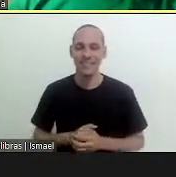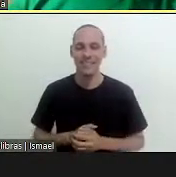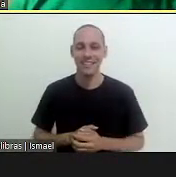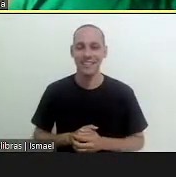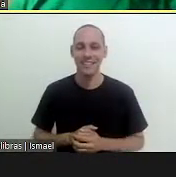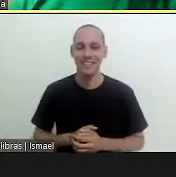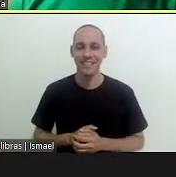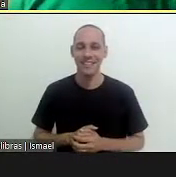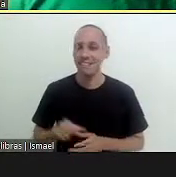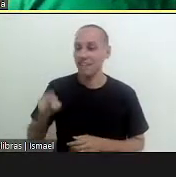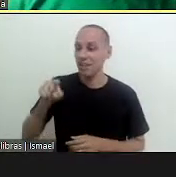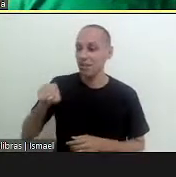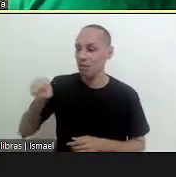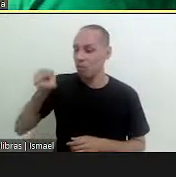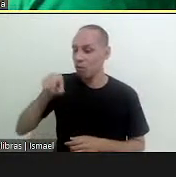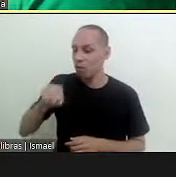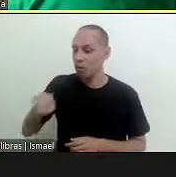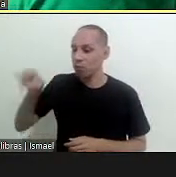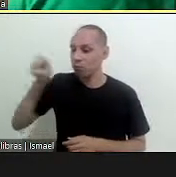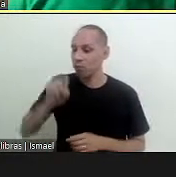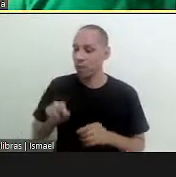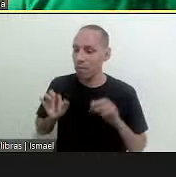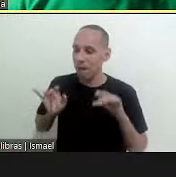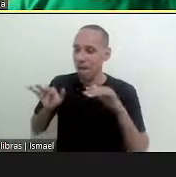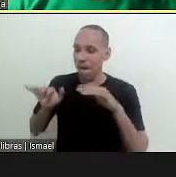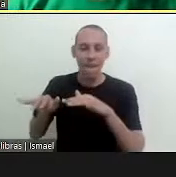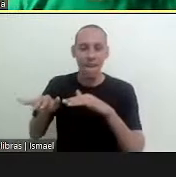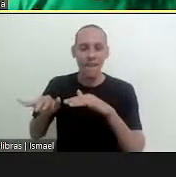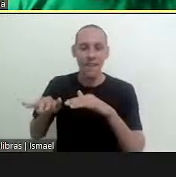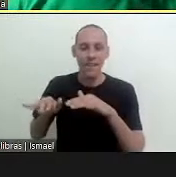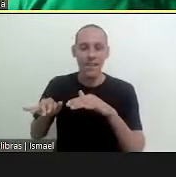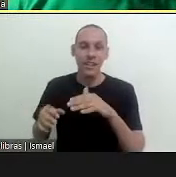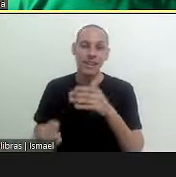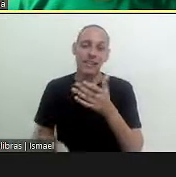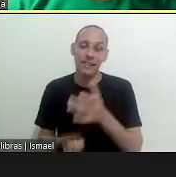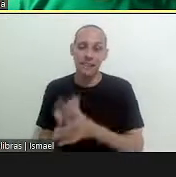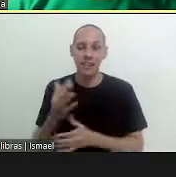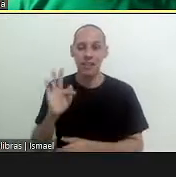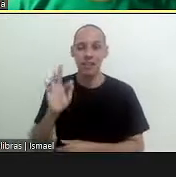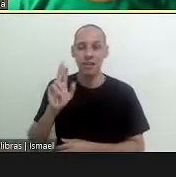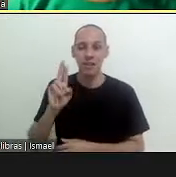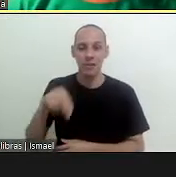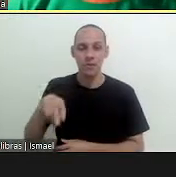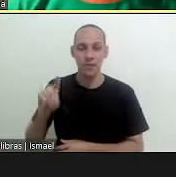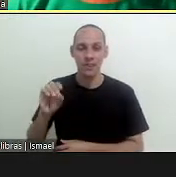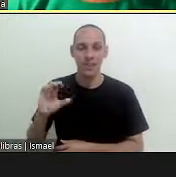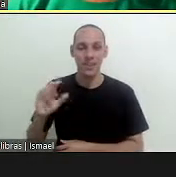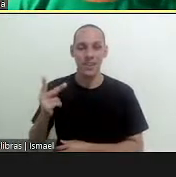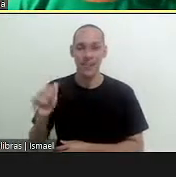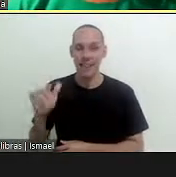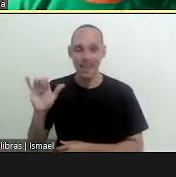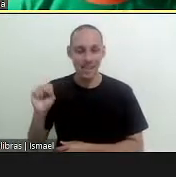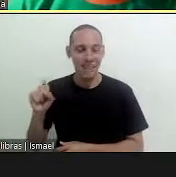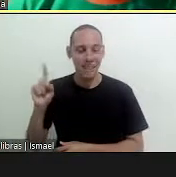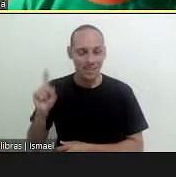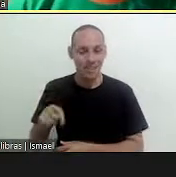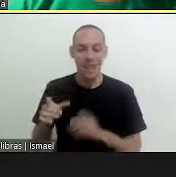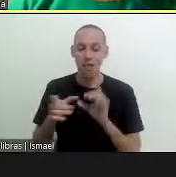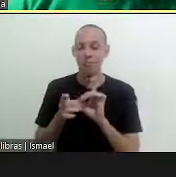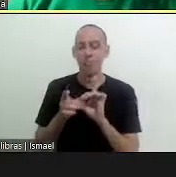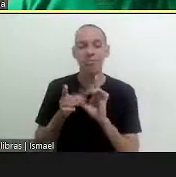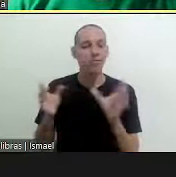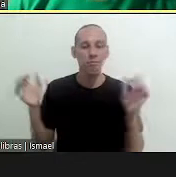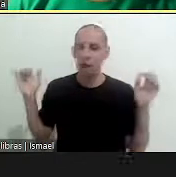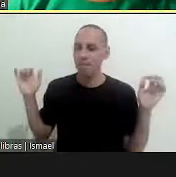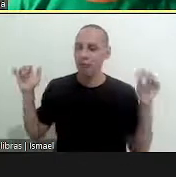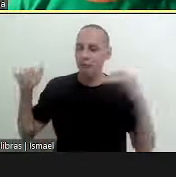were speaking here today and the fin de chagas was set up with a